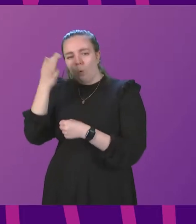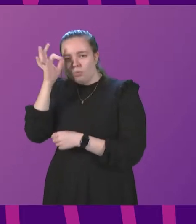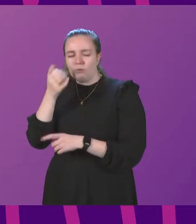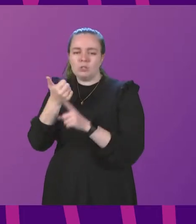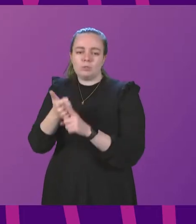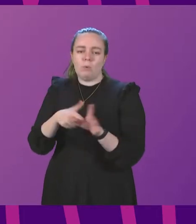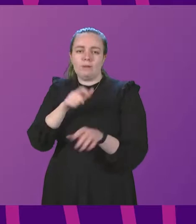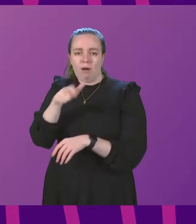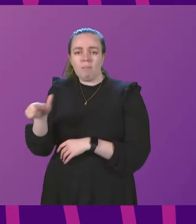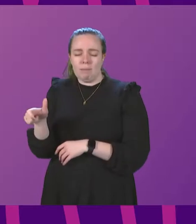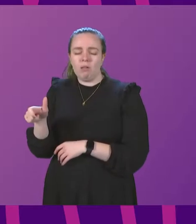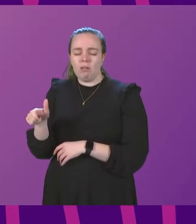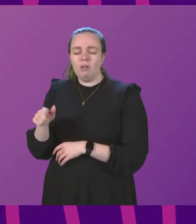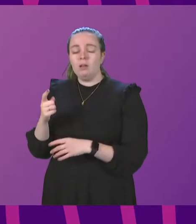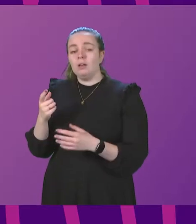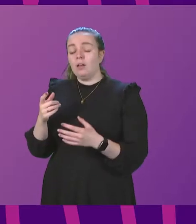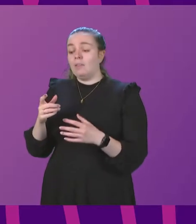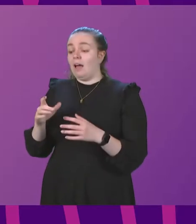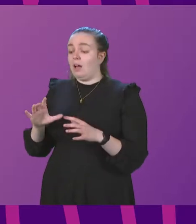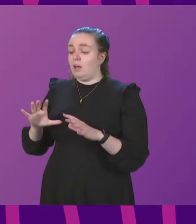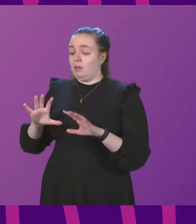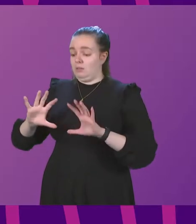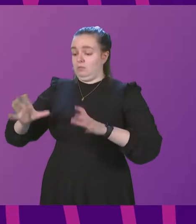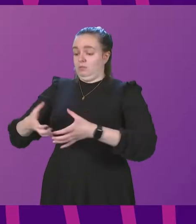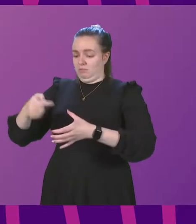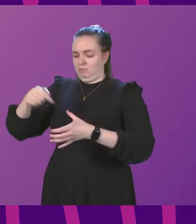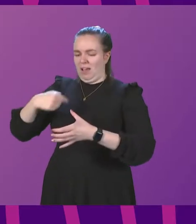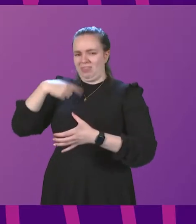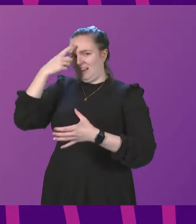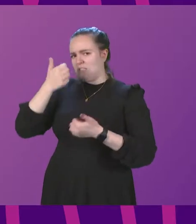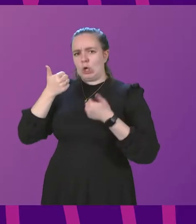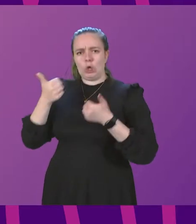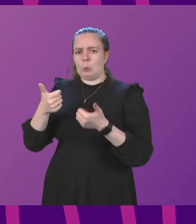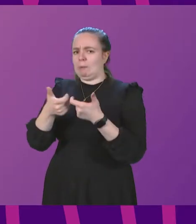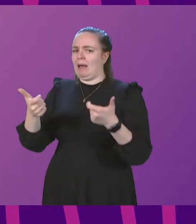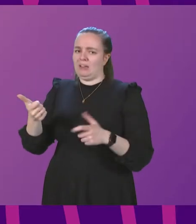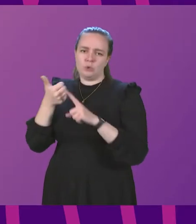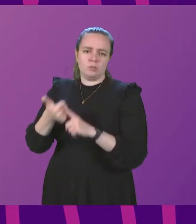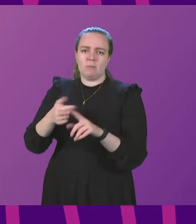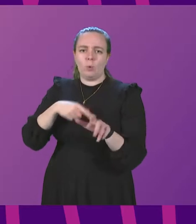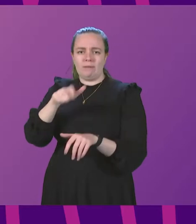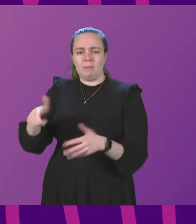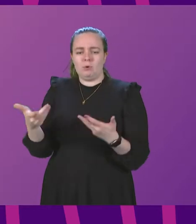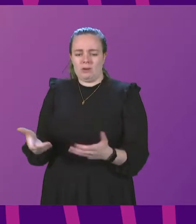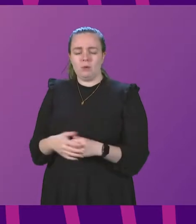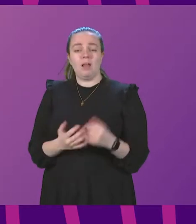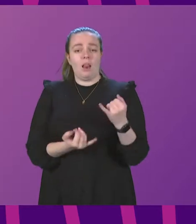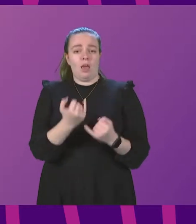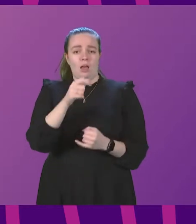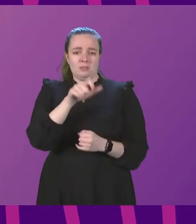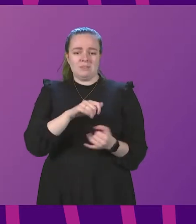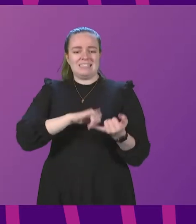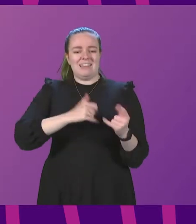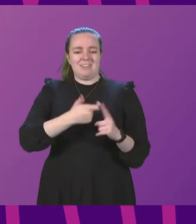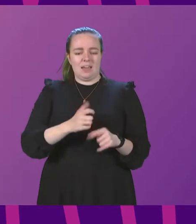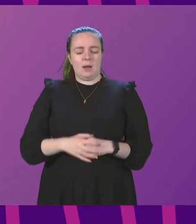our young people as well. That together, I think, is a sound package to support young people at this very difficult time. Thank you. finally, Stephen Kerr. There is